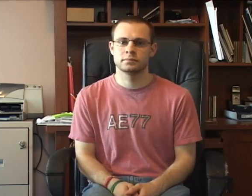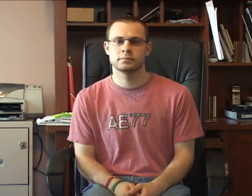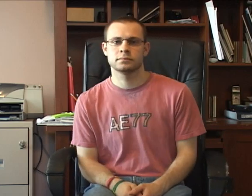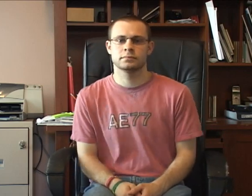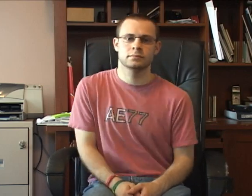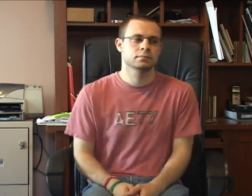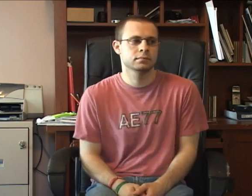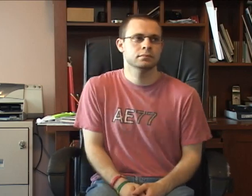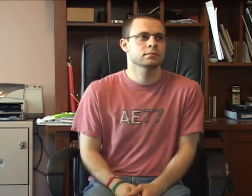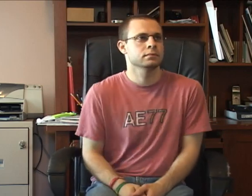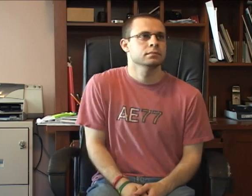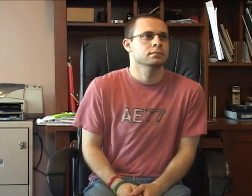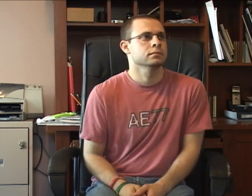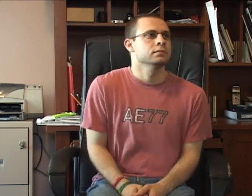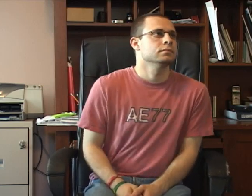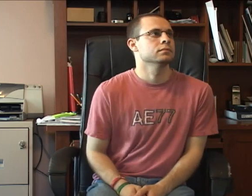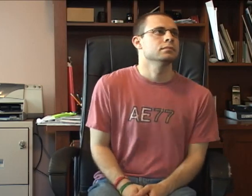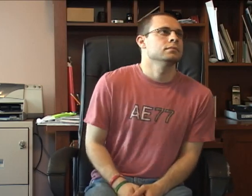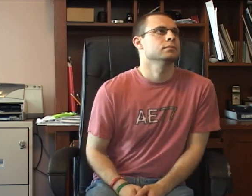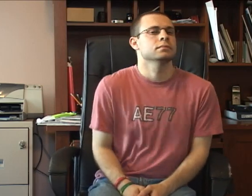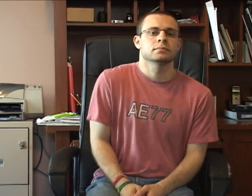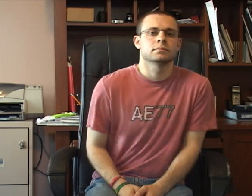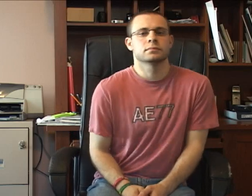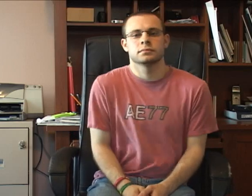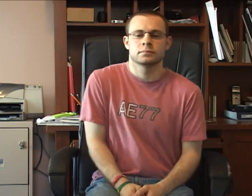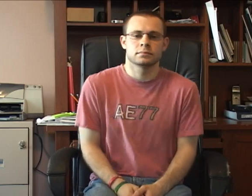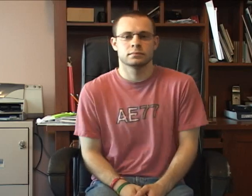I don't know how to do it.